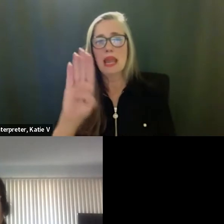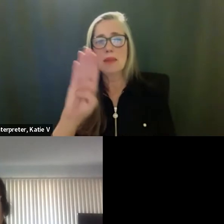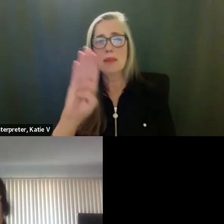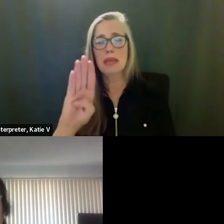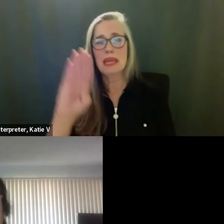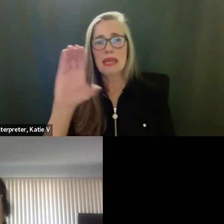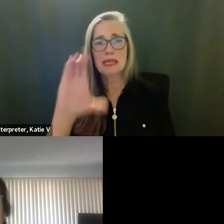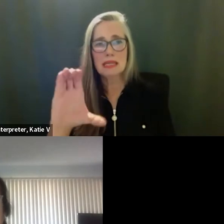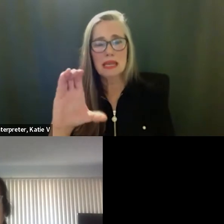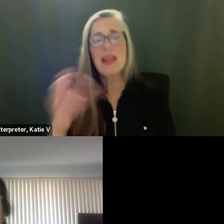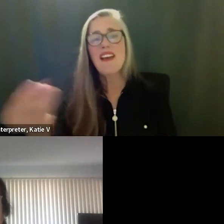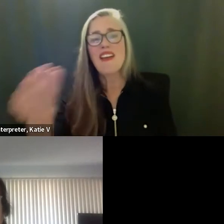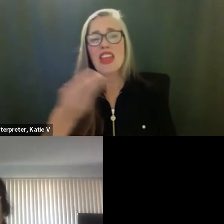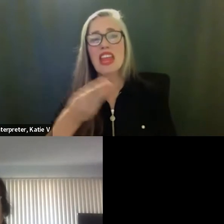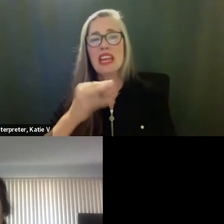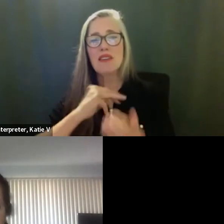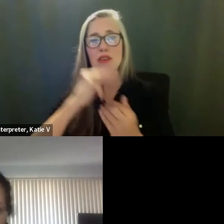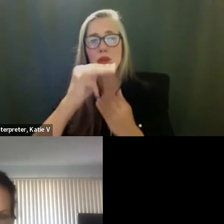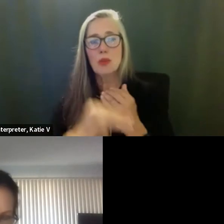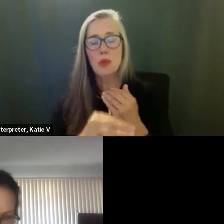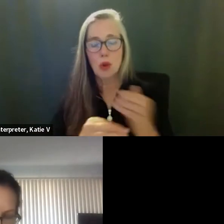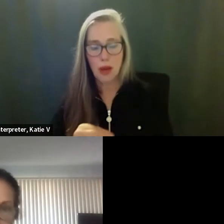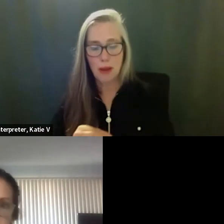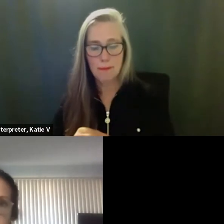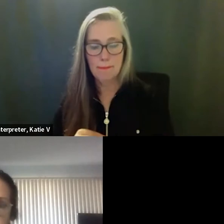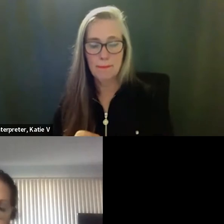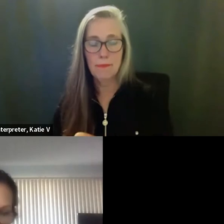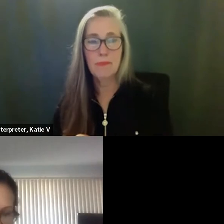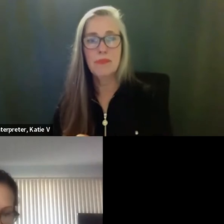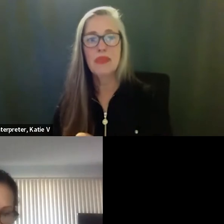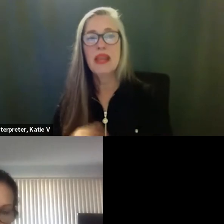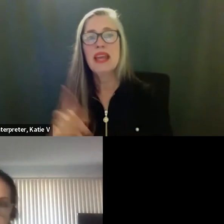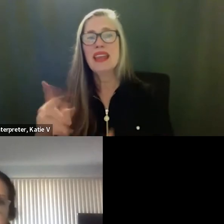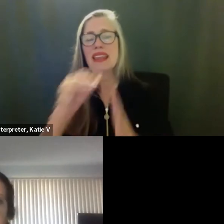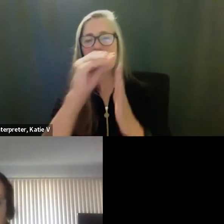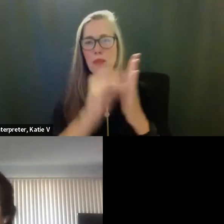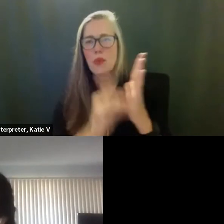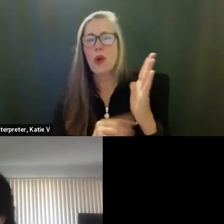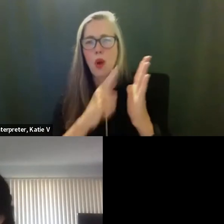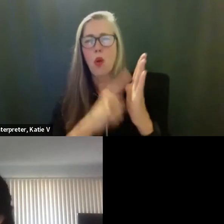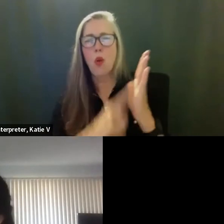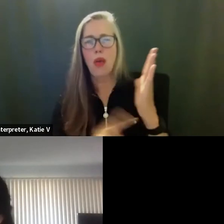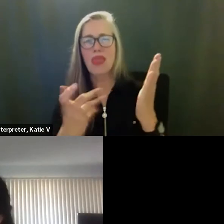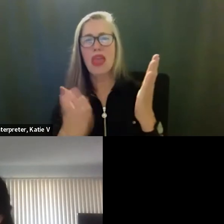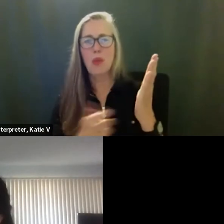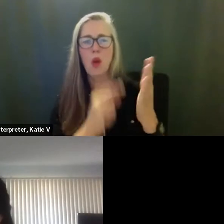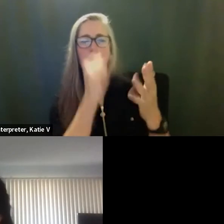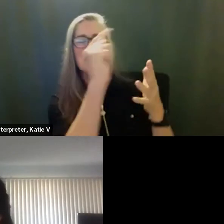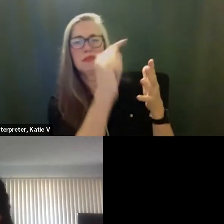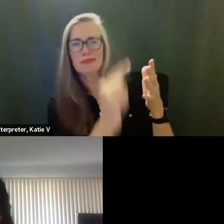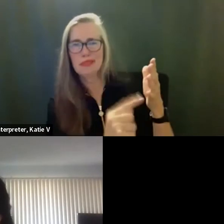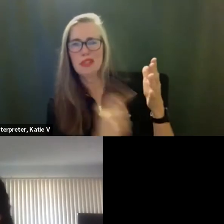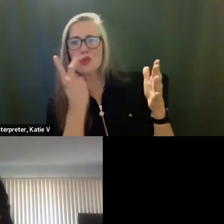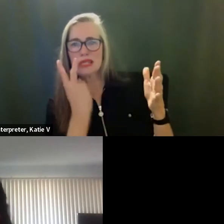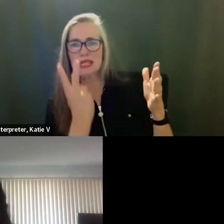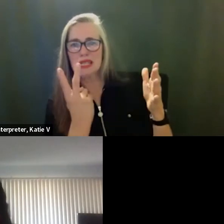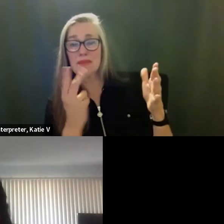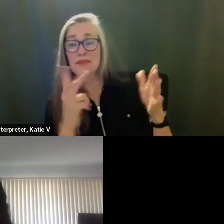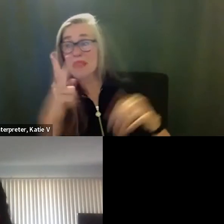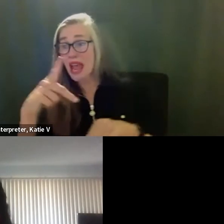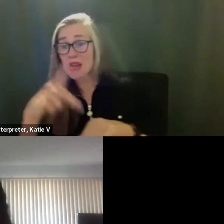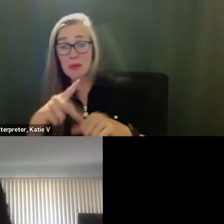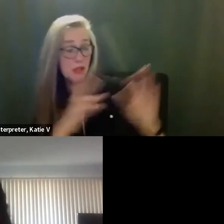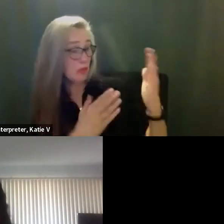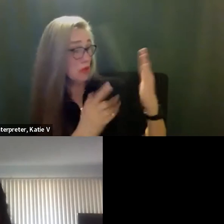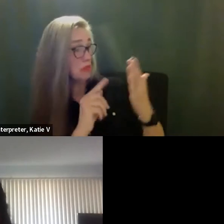university people, kind of a written program, what they'd like to see. And she has seen this diagram and that's where we're at.